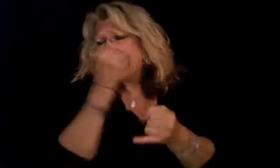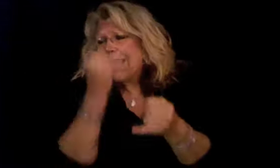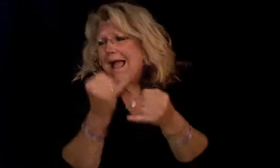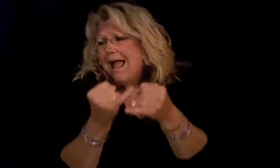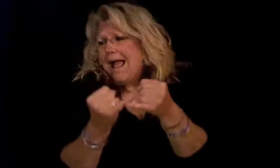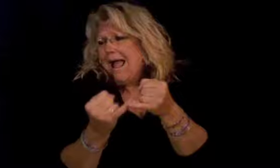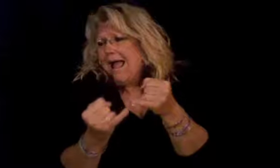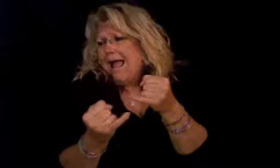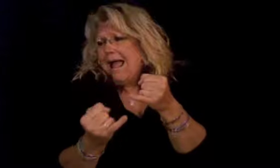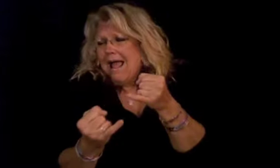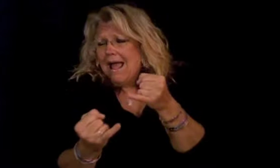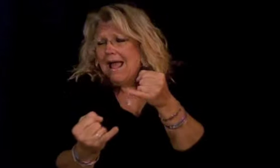end